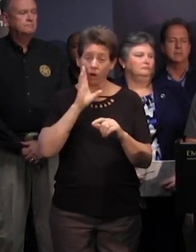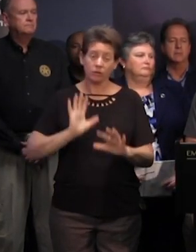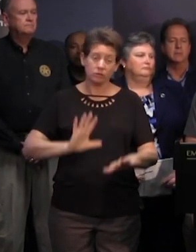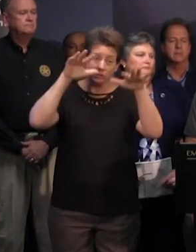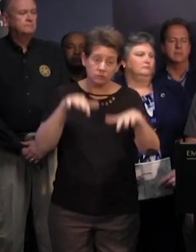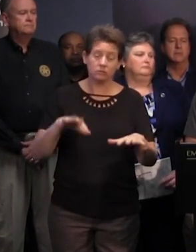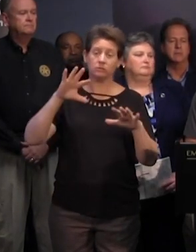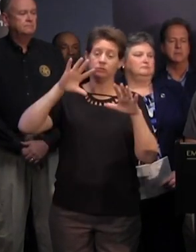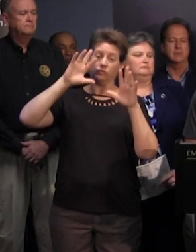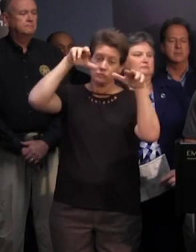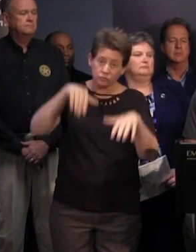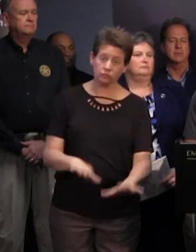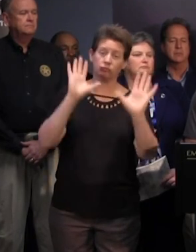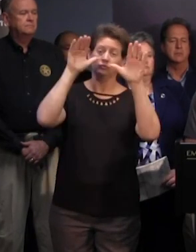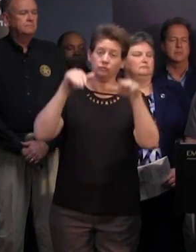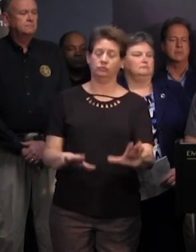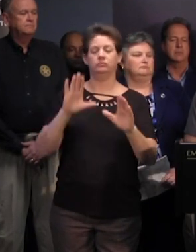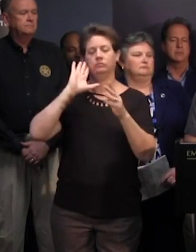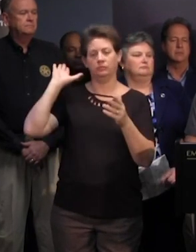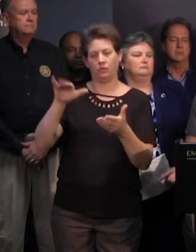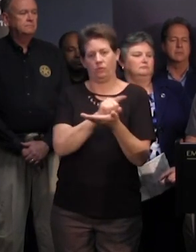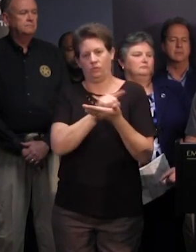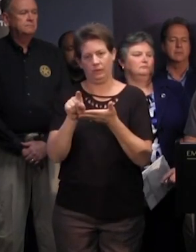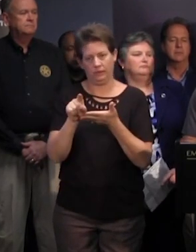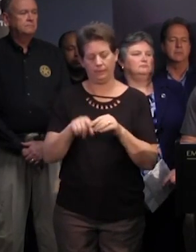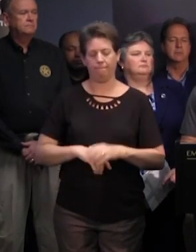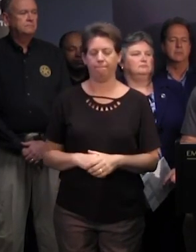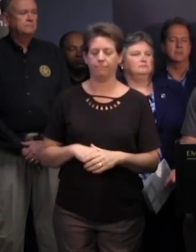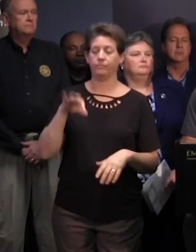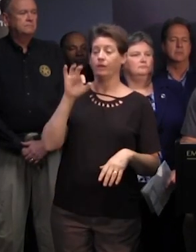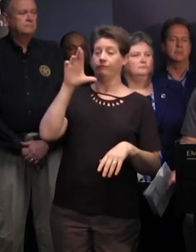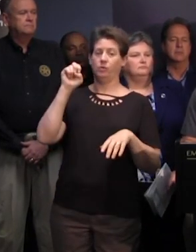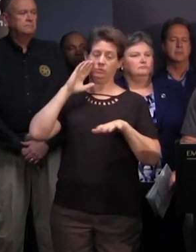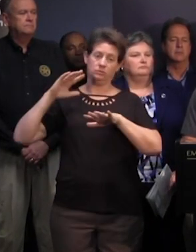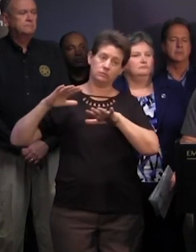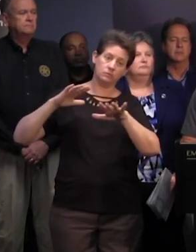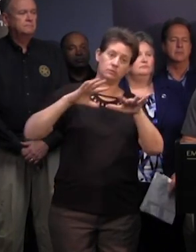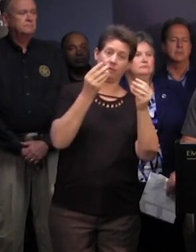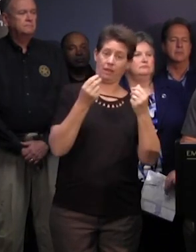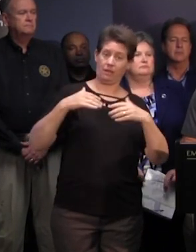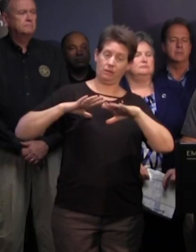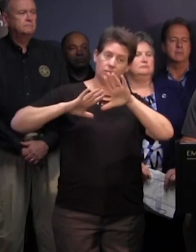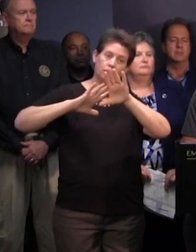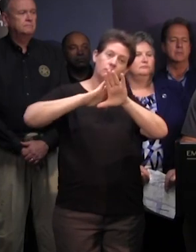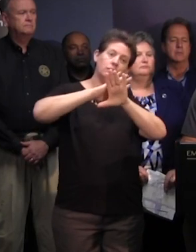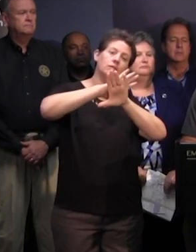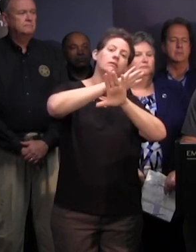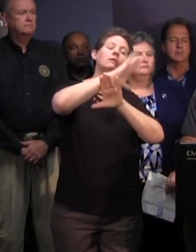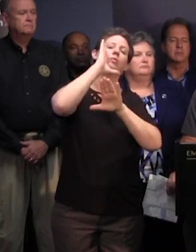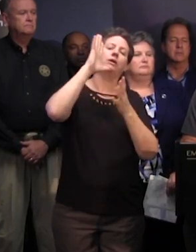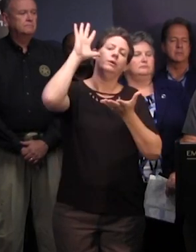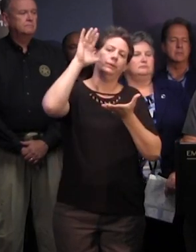current risk which will continue through the week once florence moves inland is expected to weaken and move very slowly